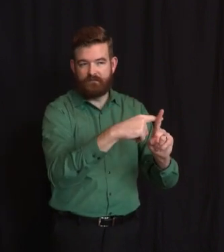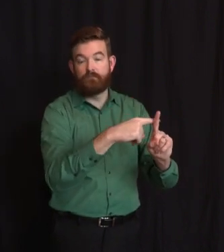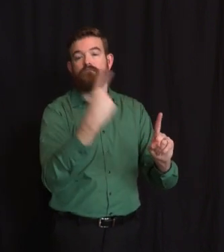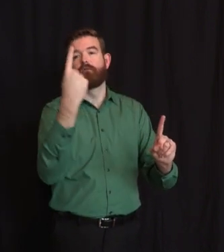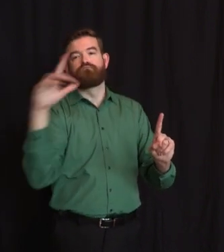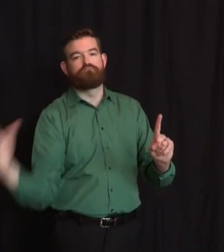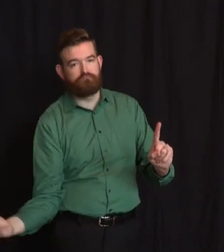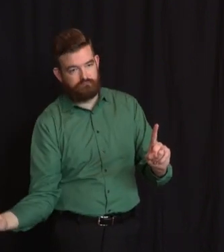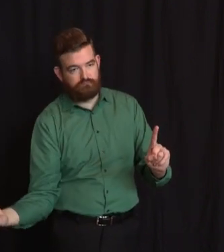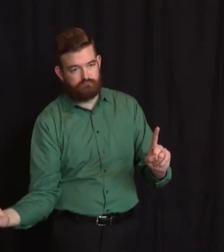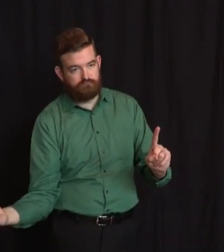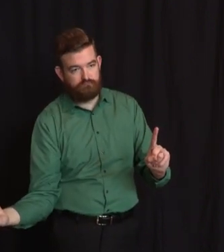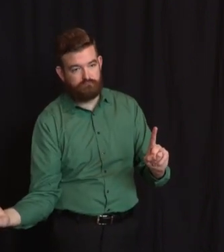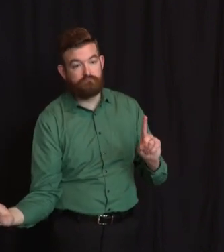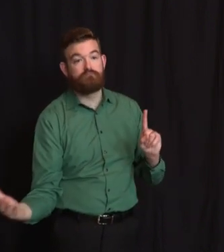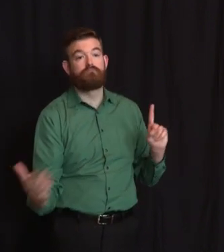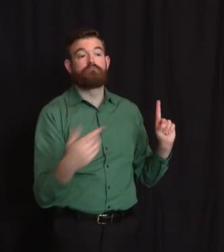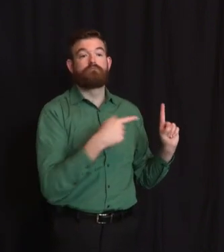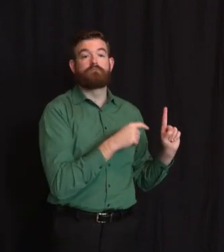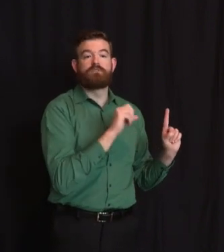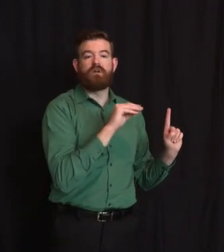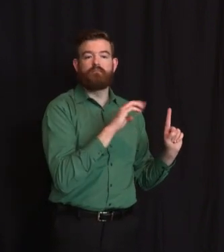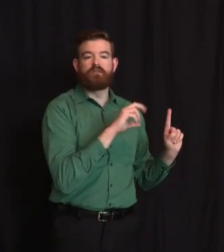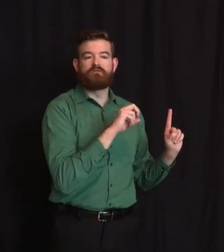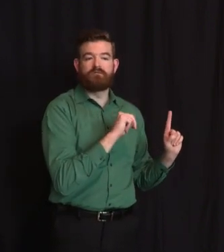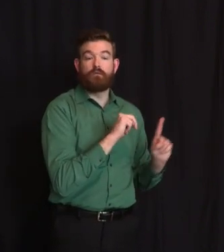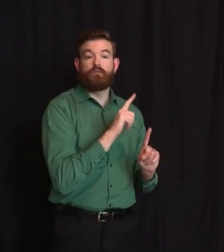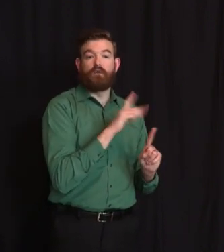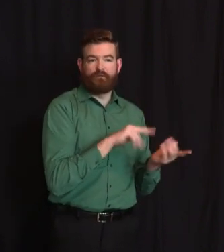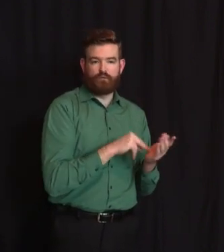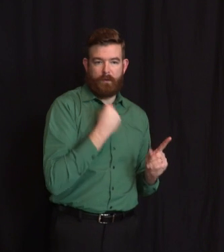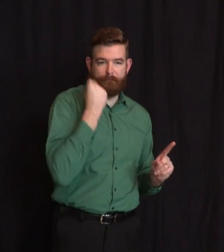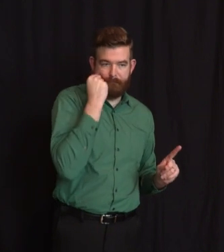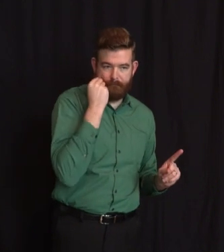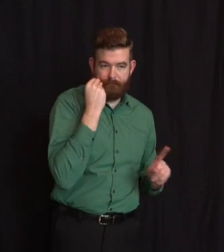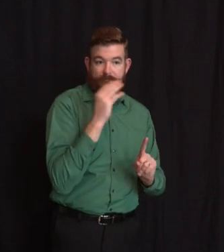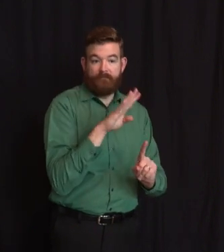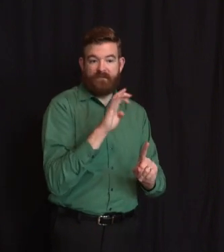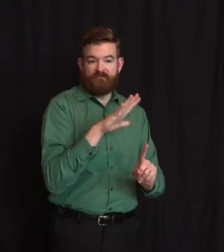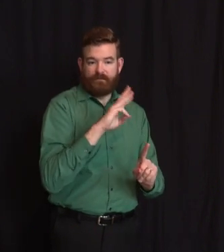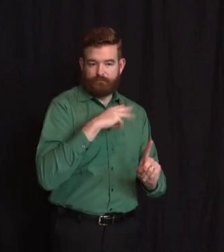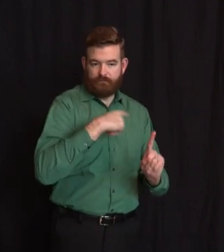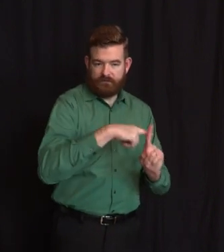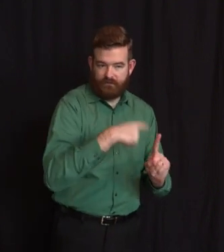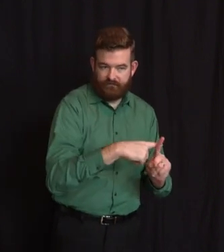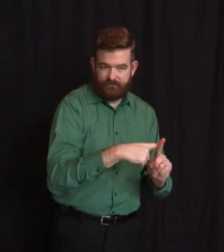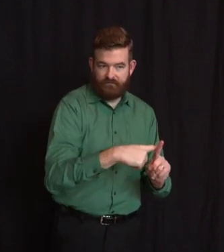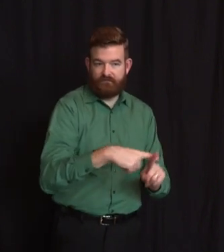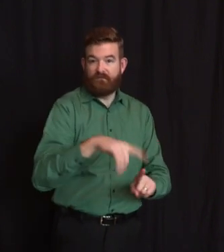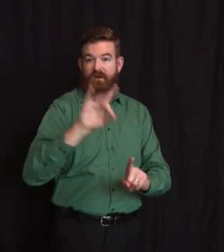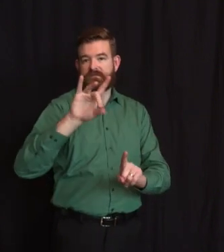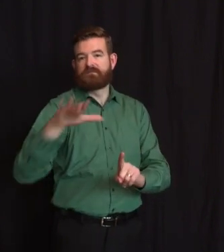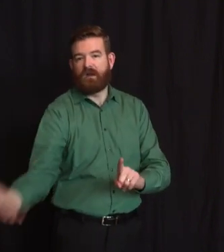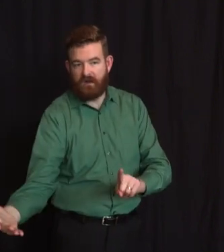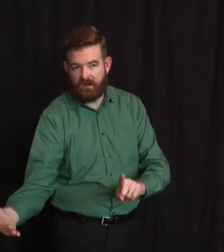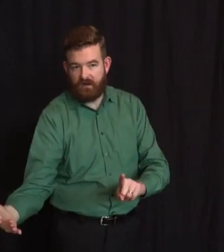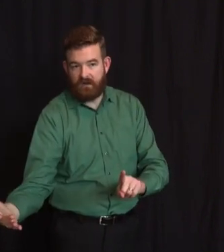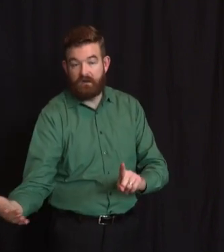456 cases and 58 deaths. Sussex County, five facilities